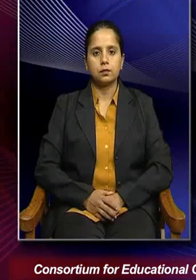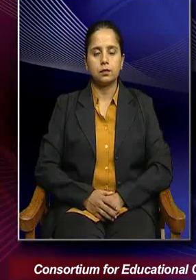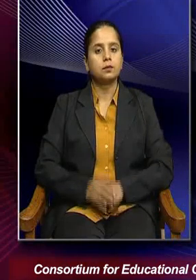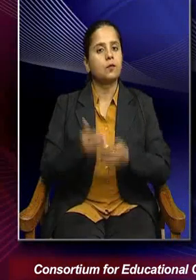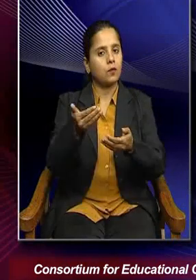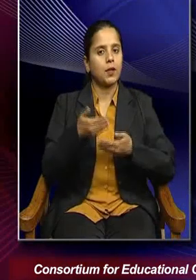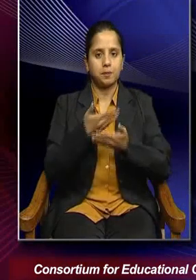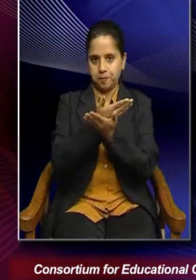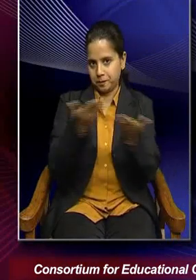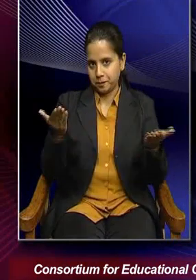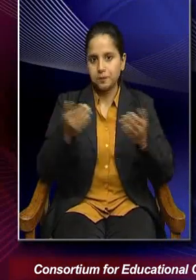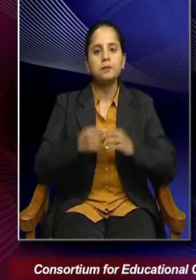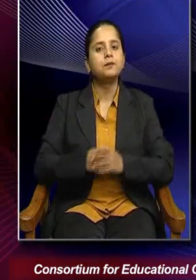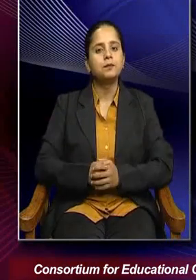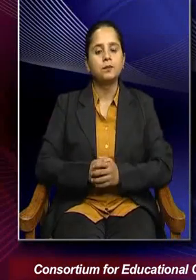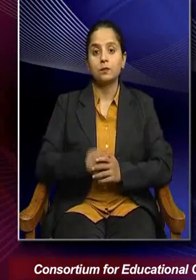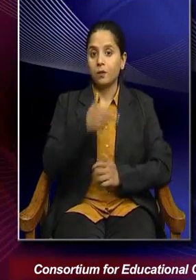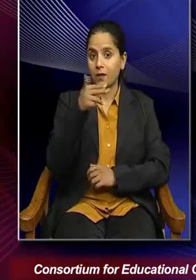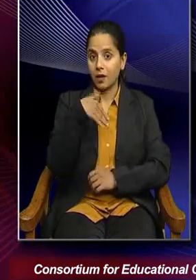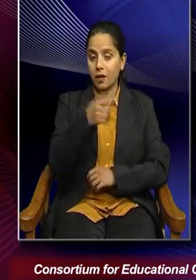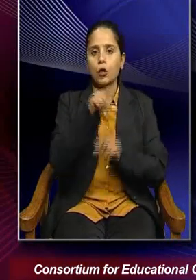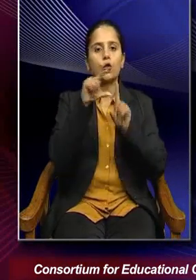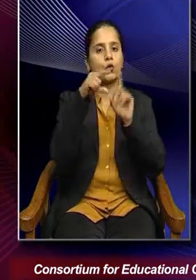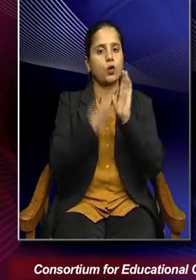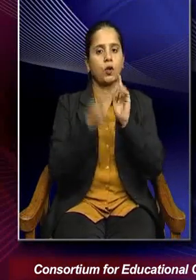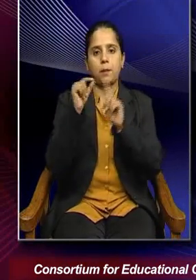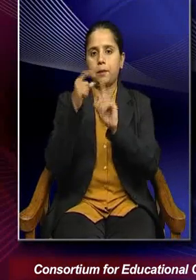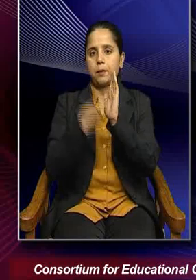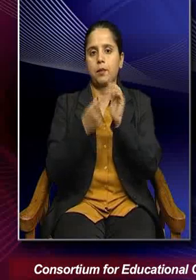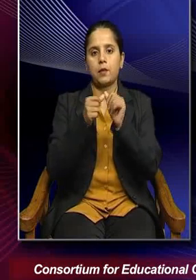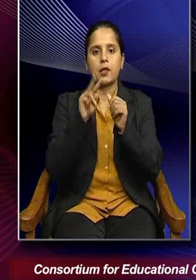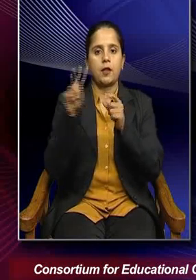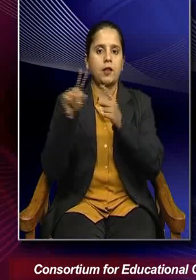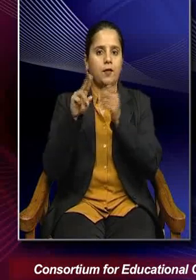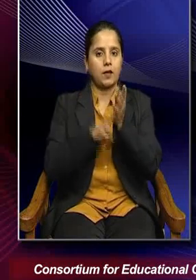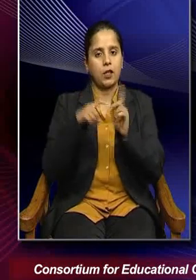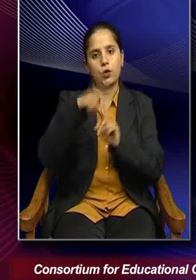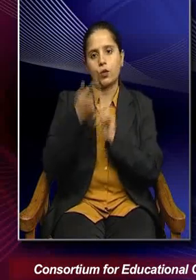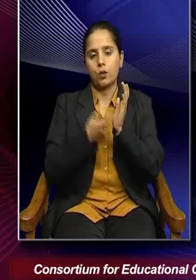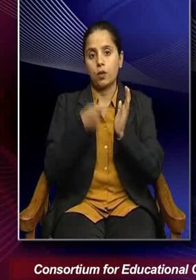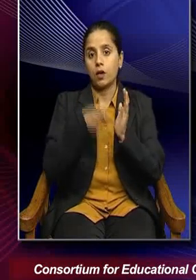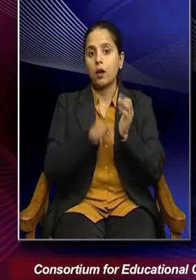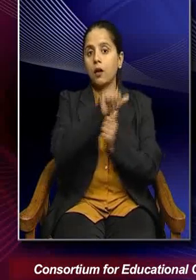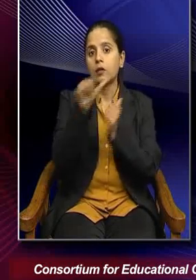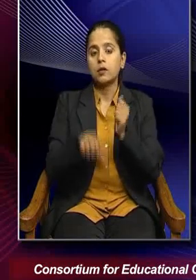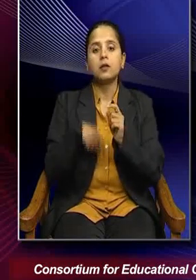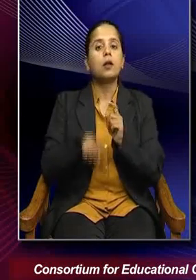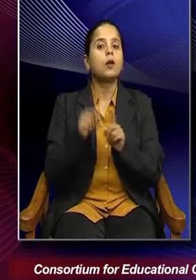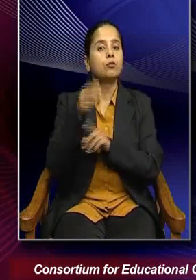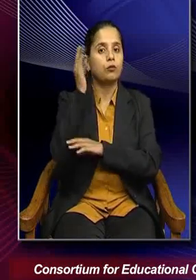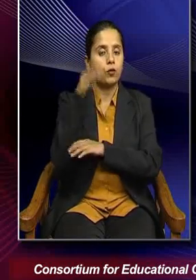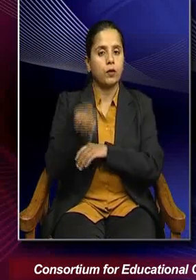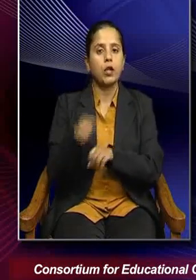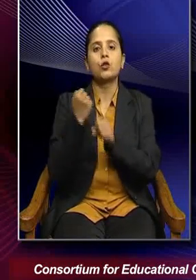Welcome everyone. Myself is Dr. Praveen Kumar Pathak. I working as an Associate Professor in the Department of